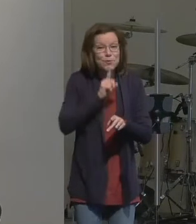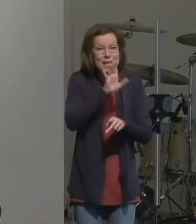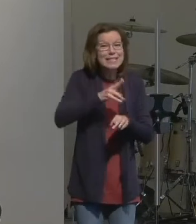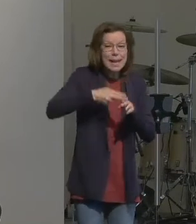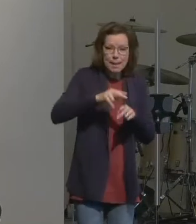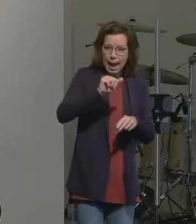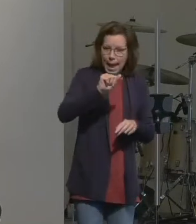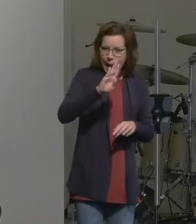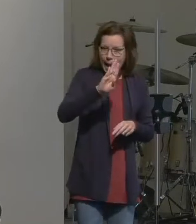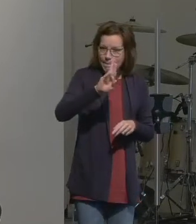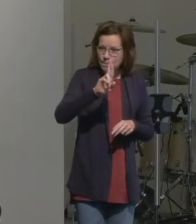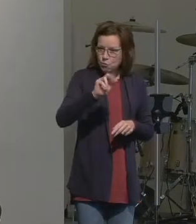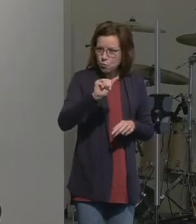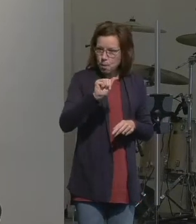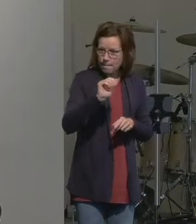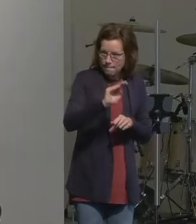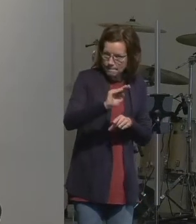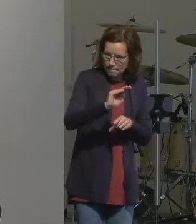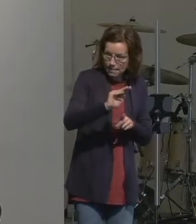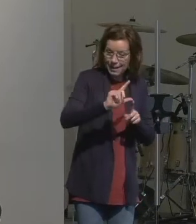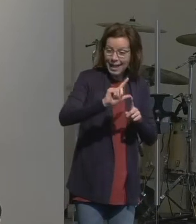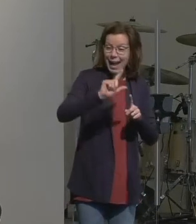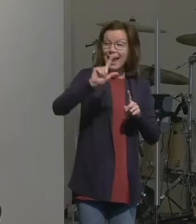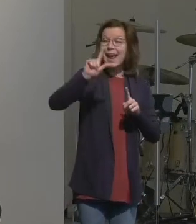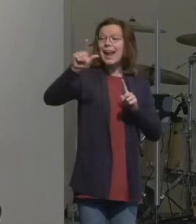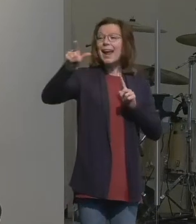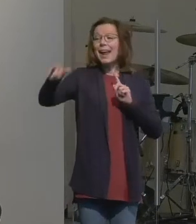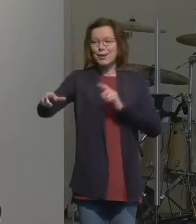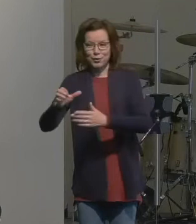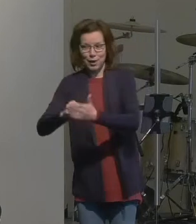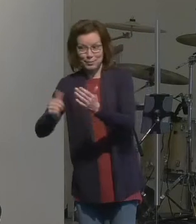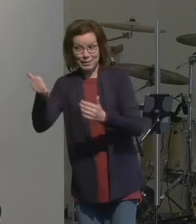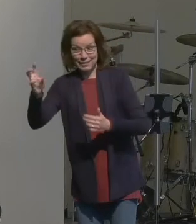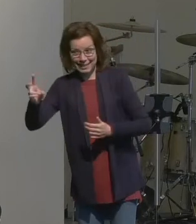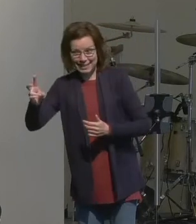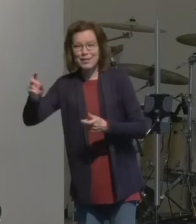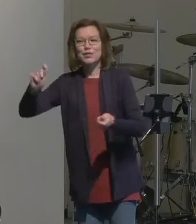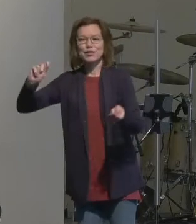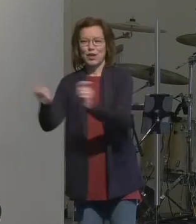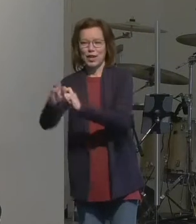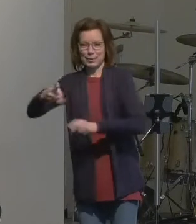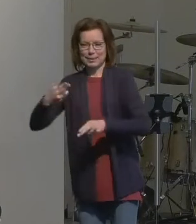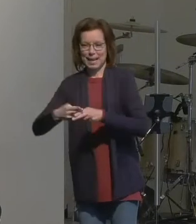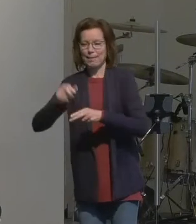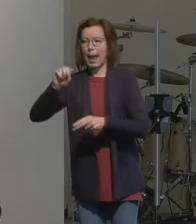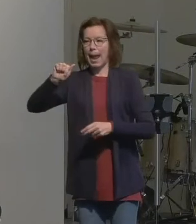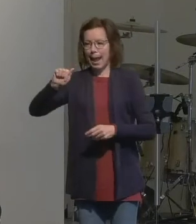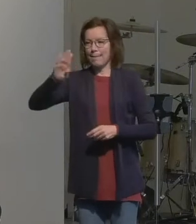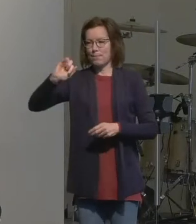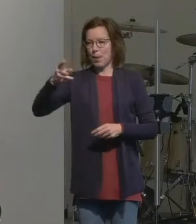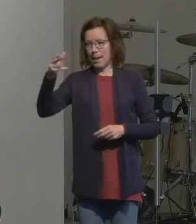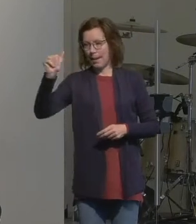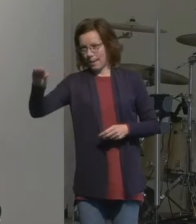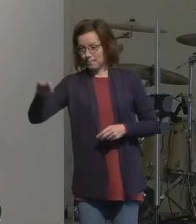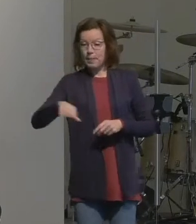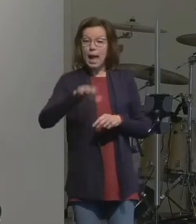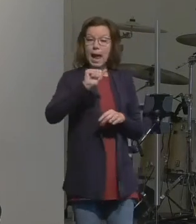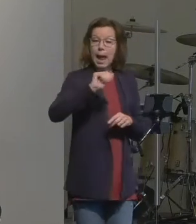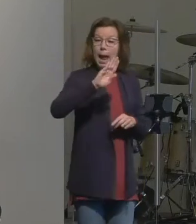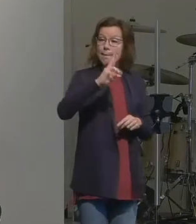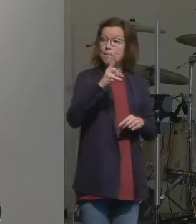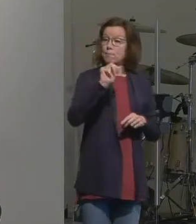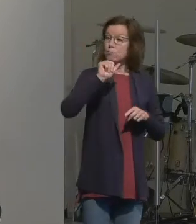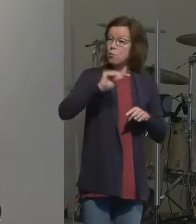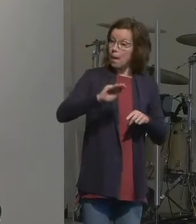Abram. His name does not get changed until chapter 17. God changes his name because Abram means high father,